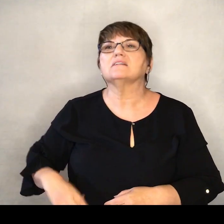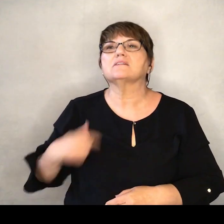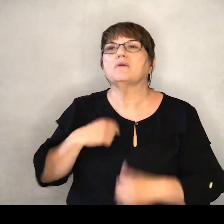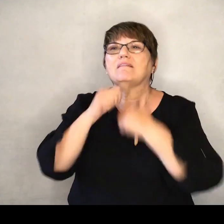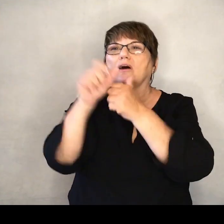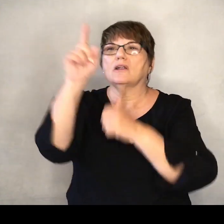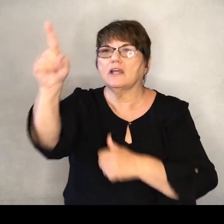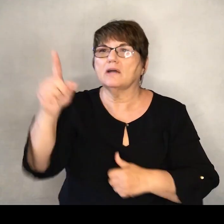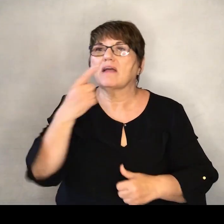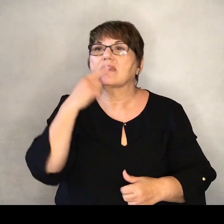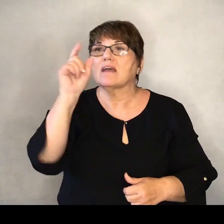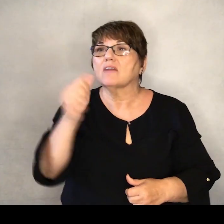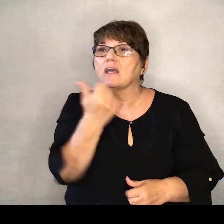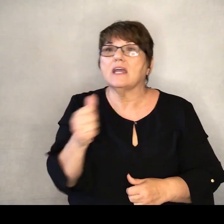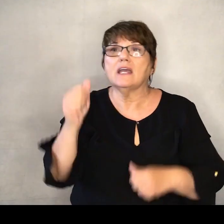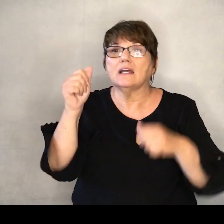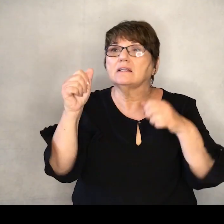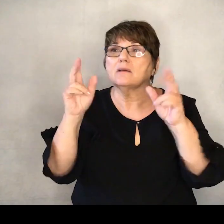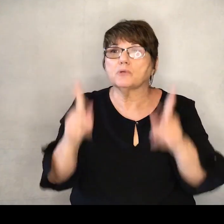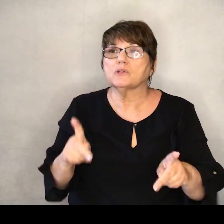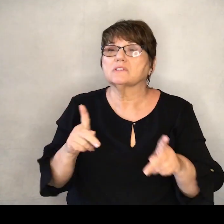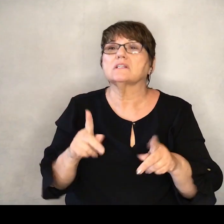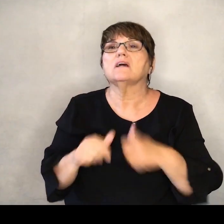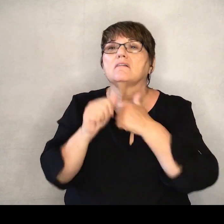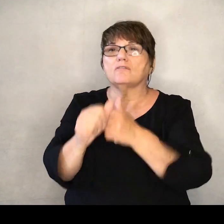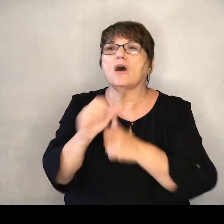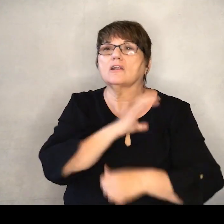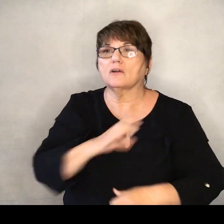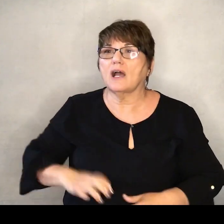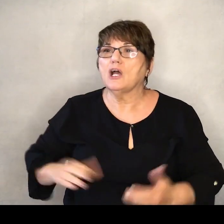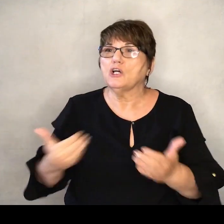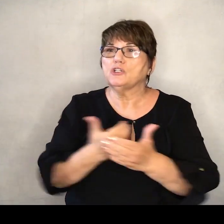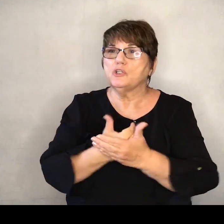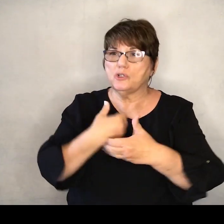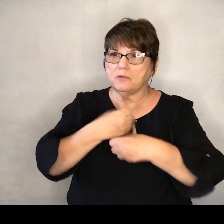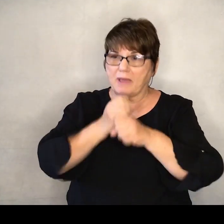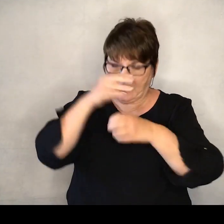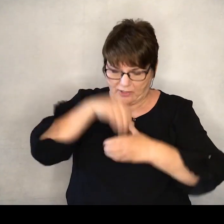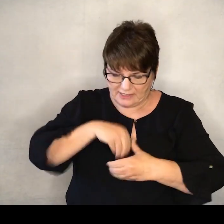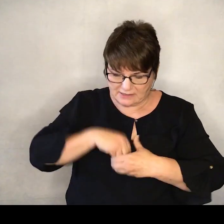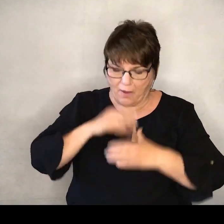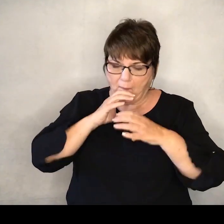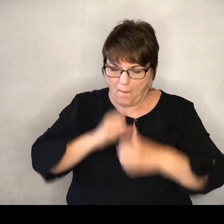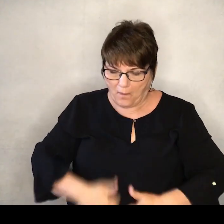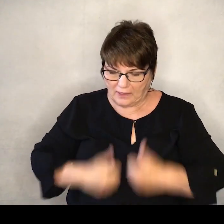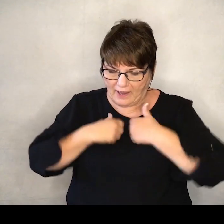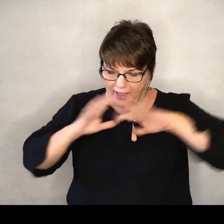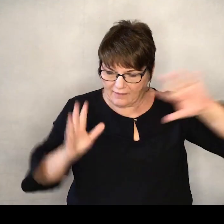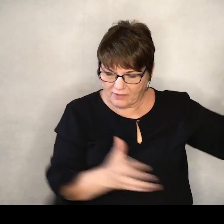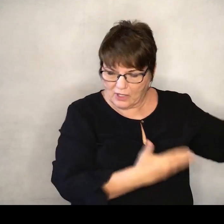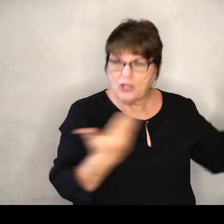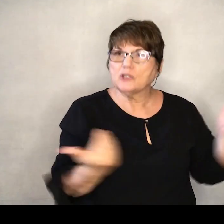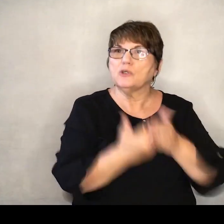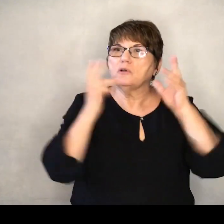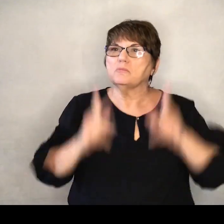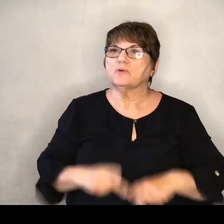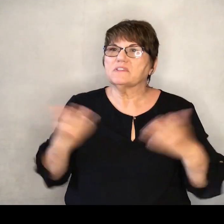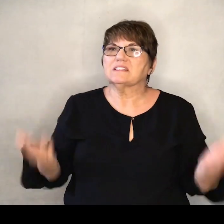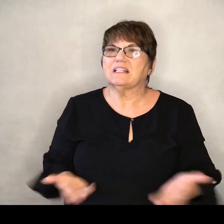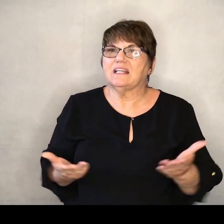Therefore if anyone is in Christ the new creation has come. The old has gone. The new is here.